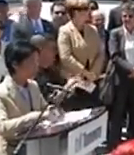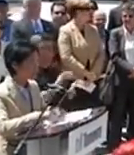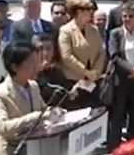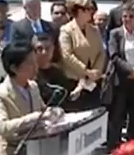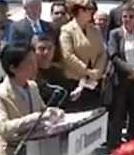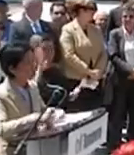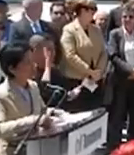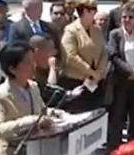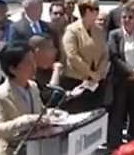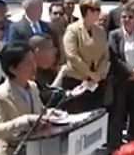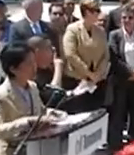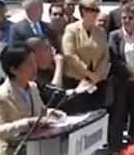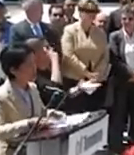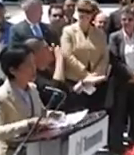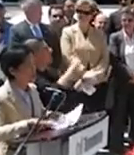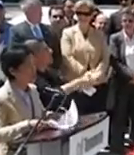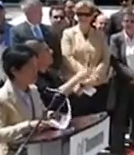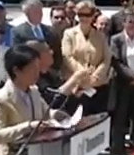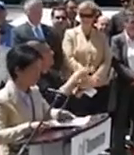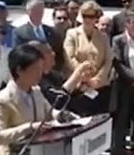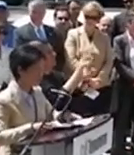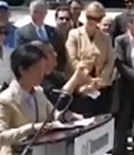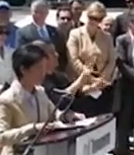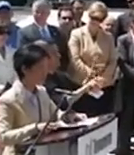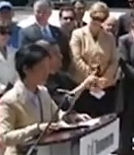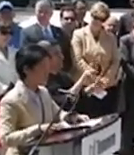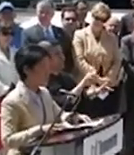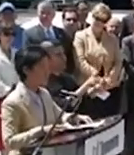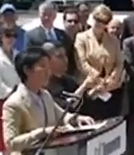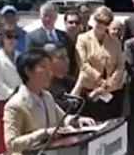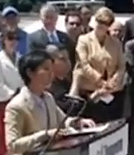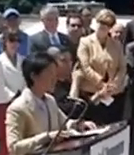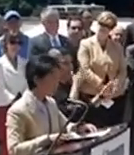I'd like to acknowledge some very special people who are here today.